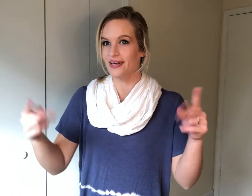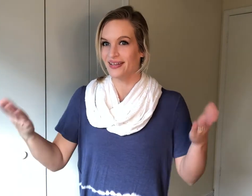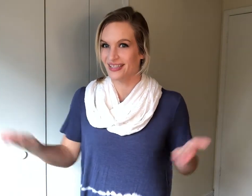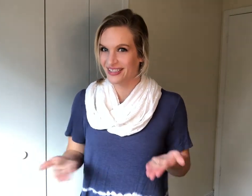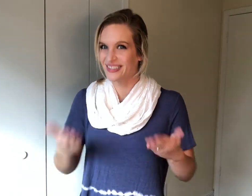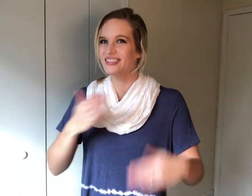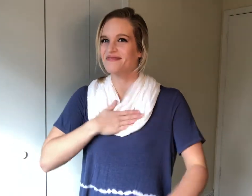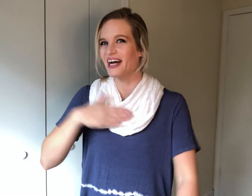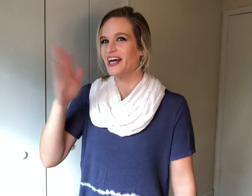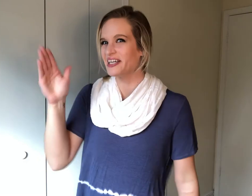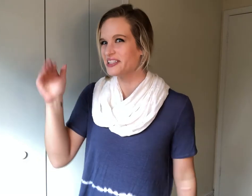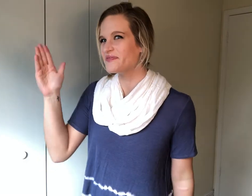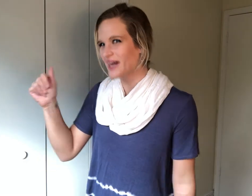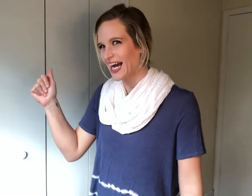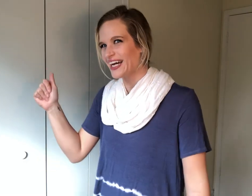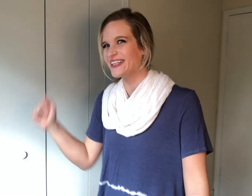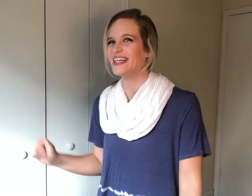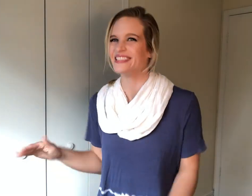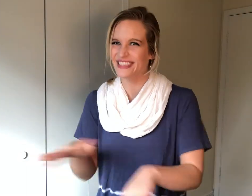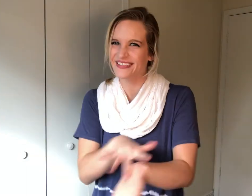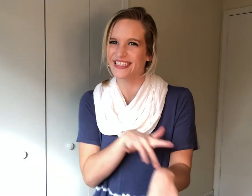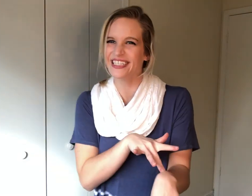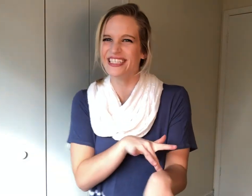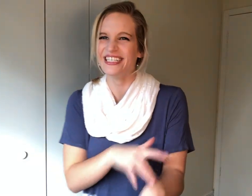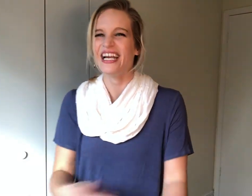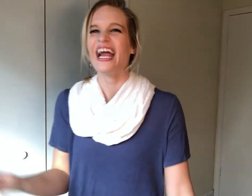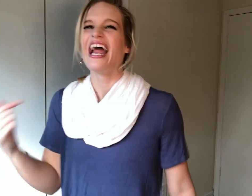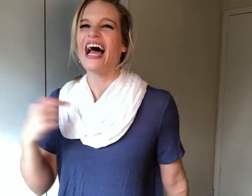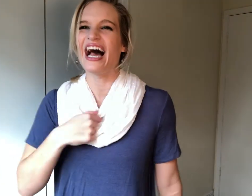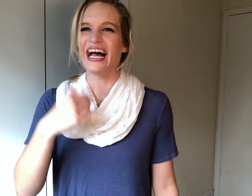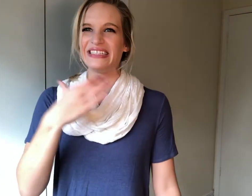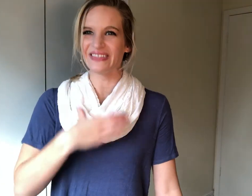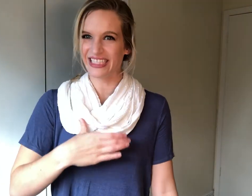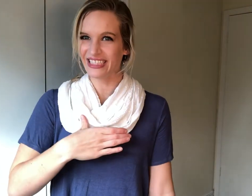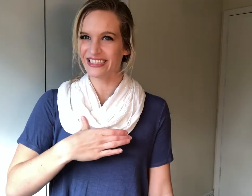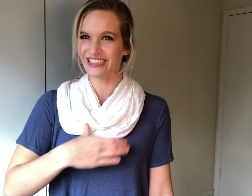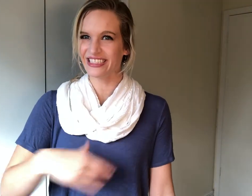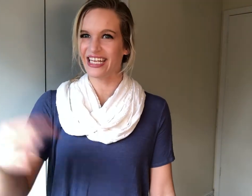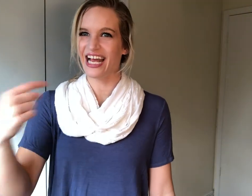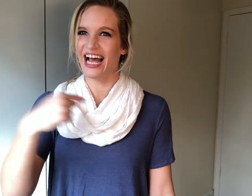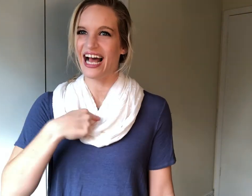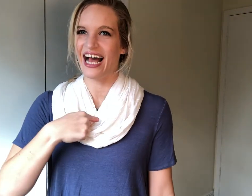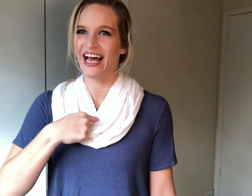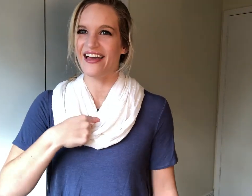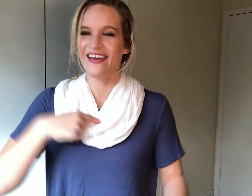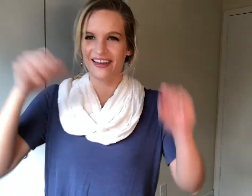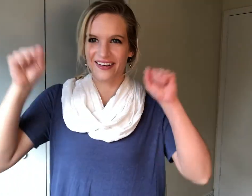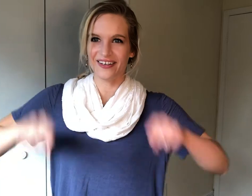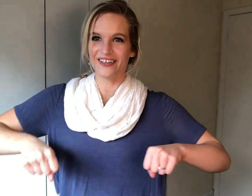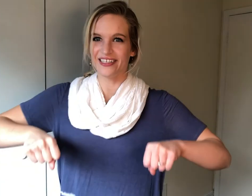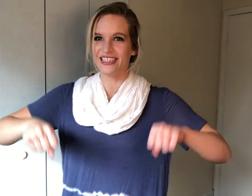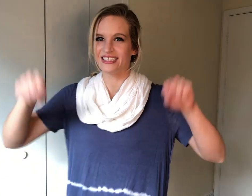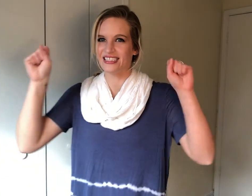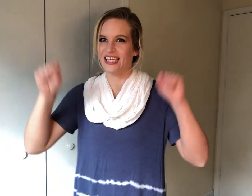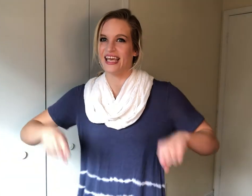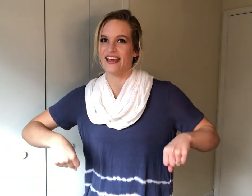here's my goodbye okay slower I wish I could this is can